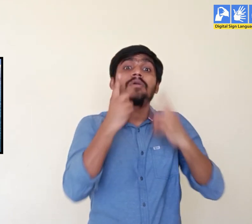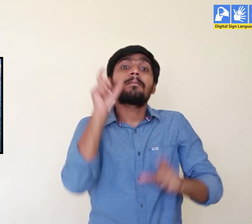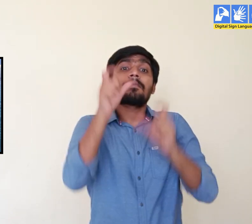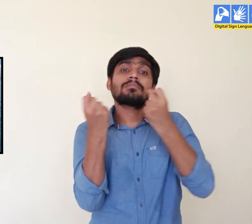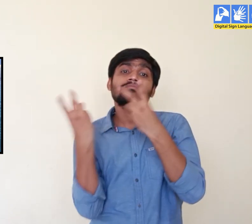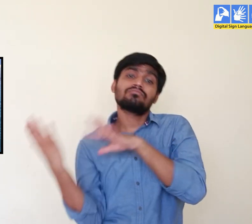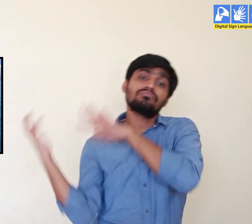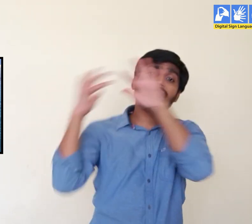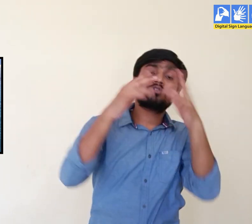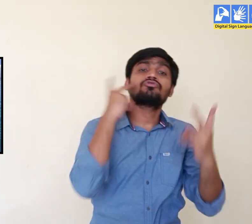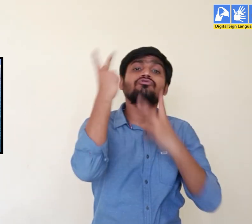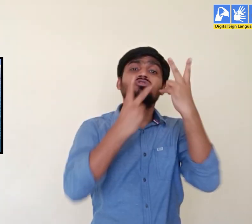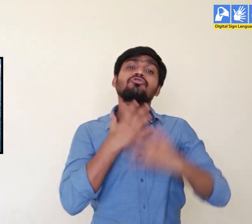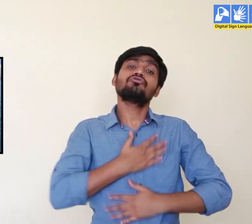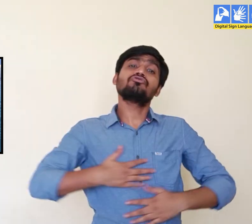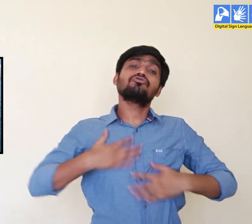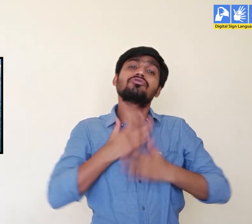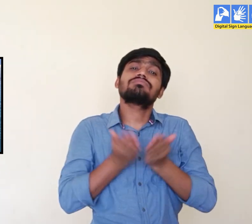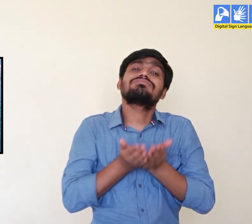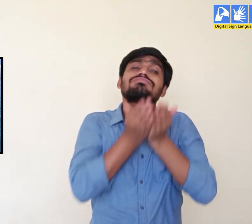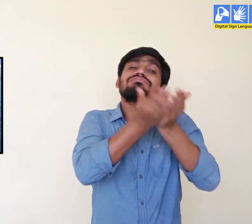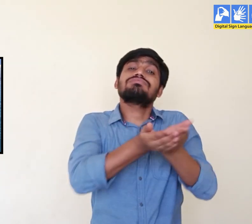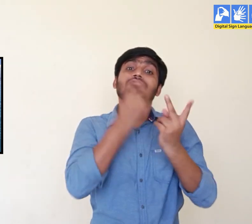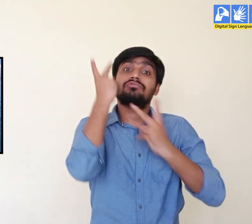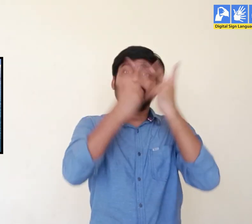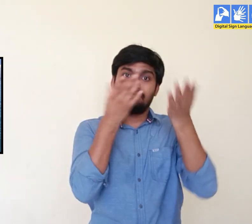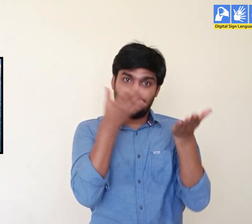People go on cruise ships for tourism and enjoyment.